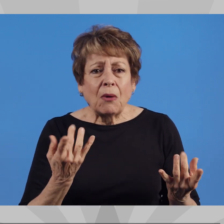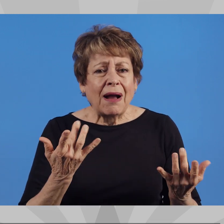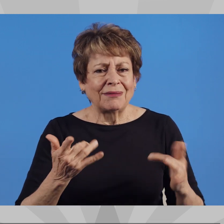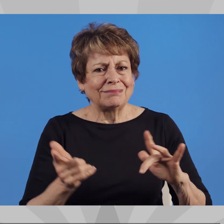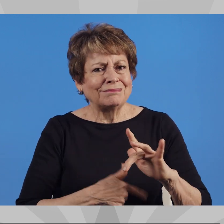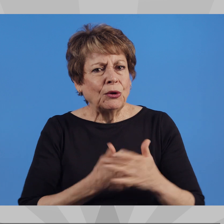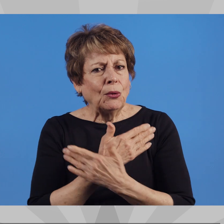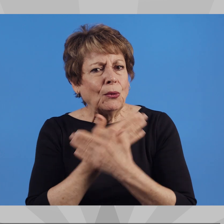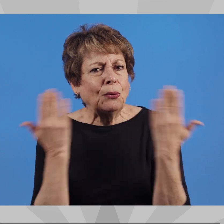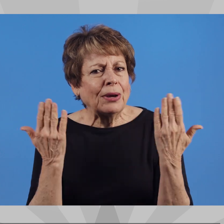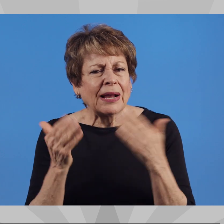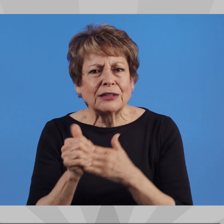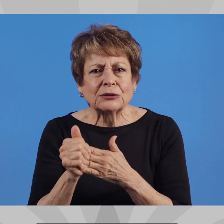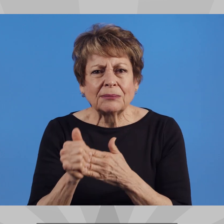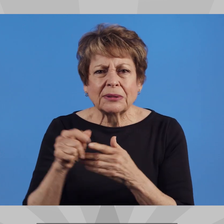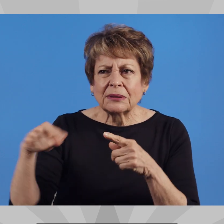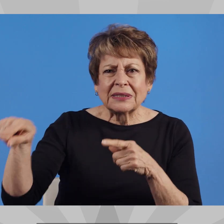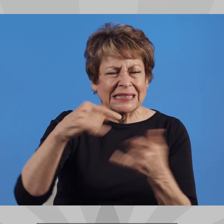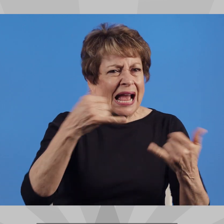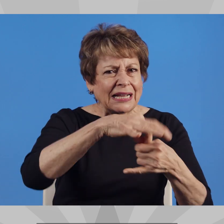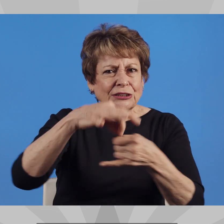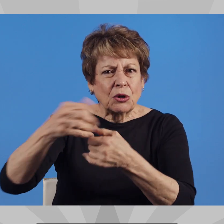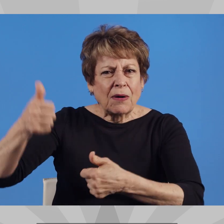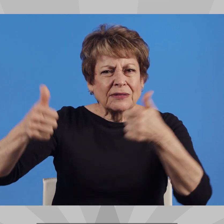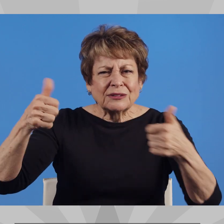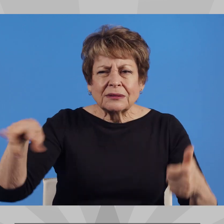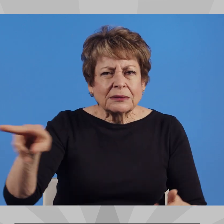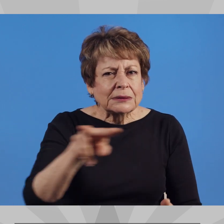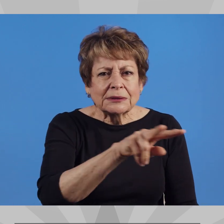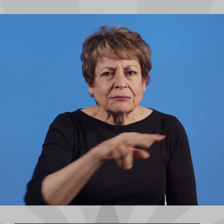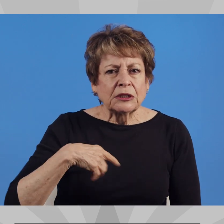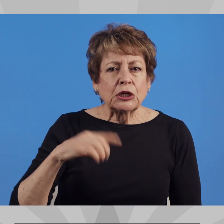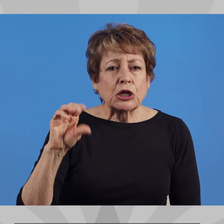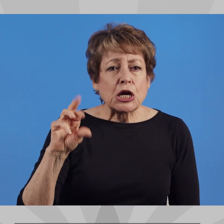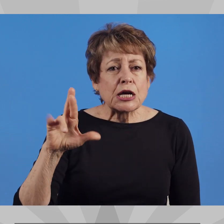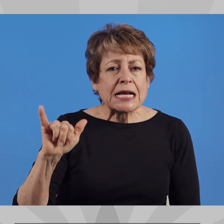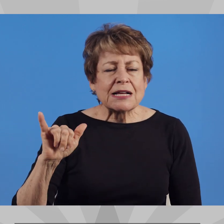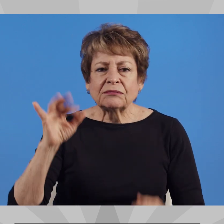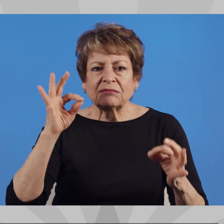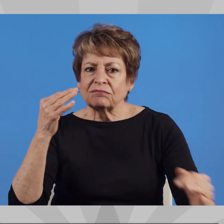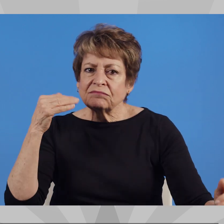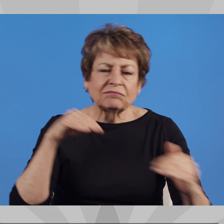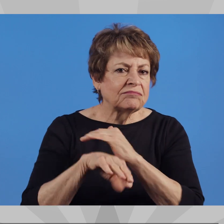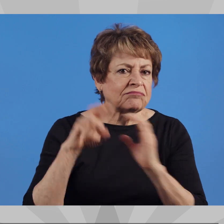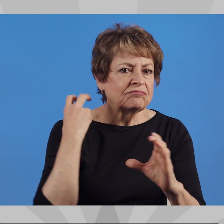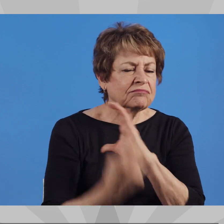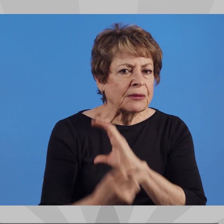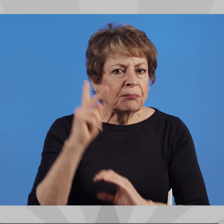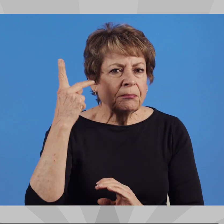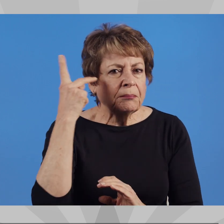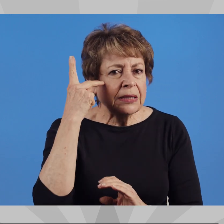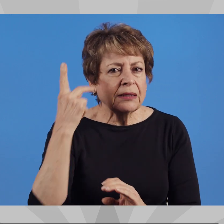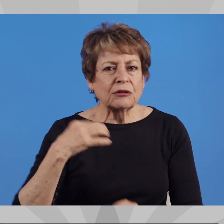Disheartened by the lack of leadership among elected officials, Corey entered the political arena running for the Arizona